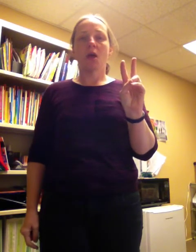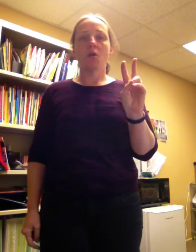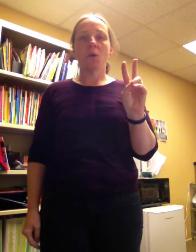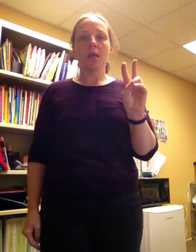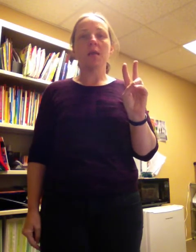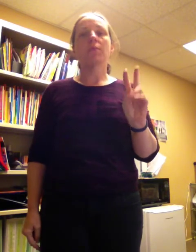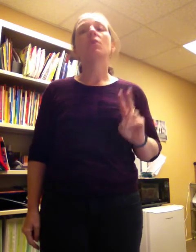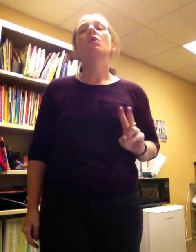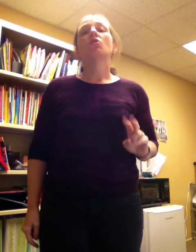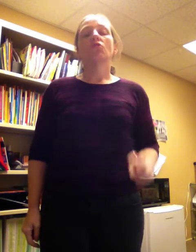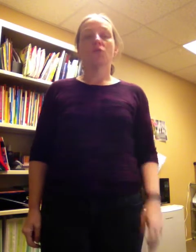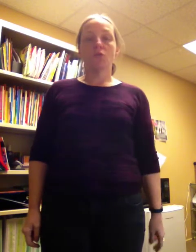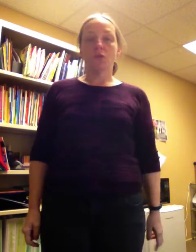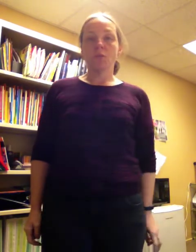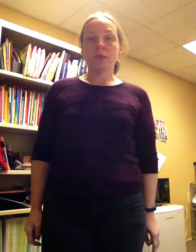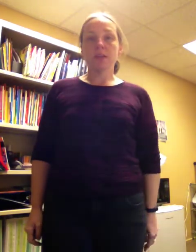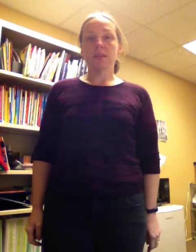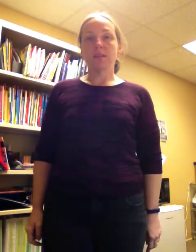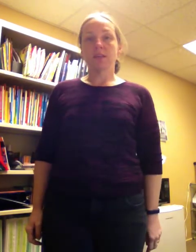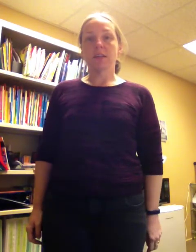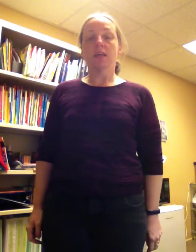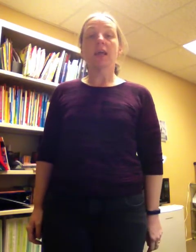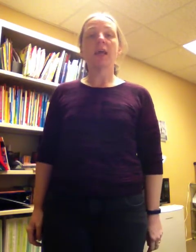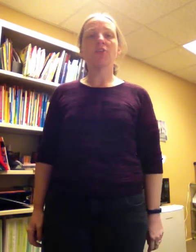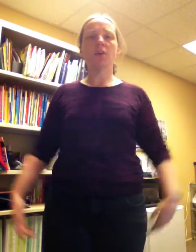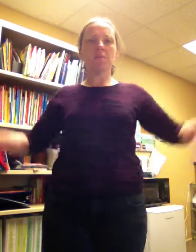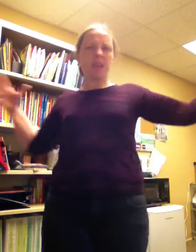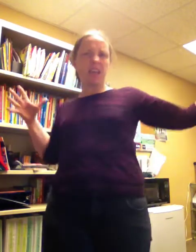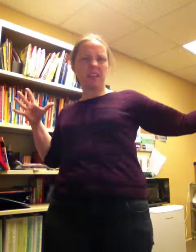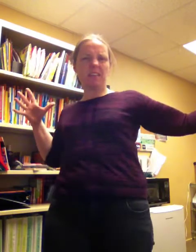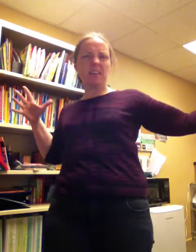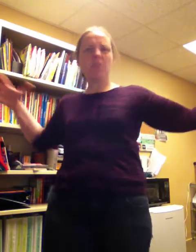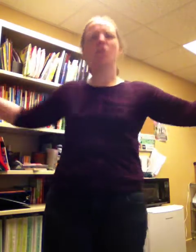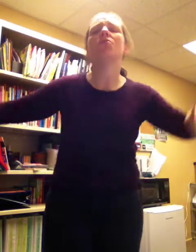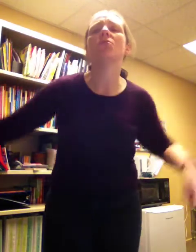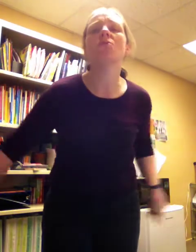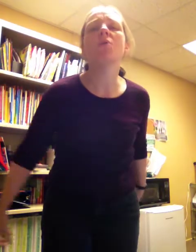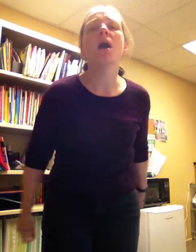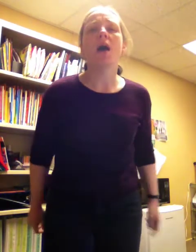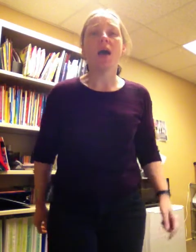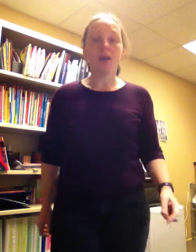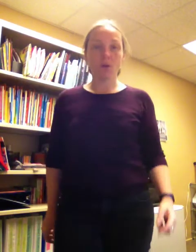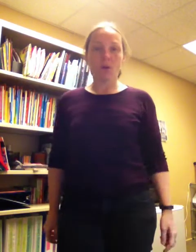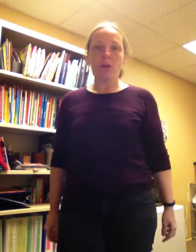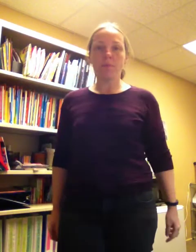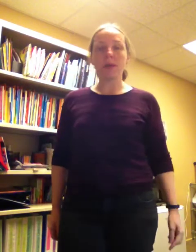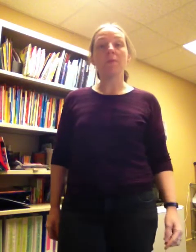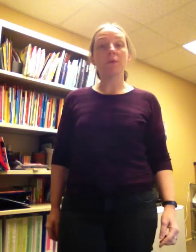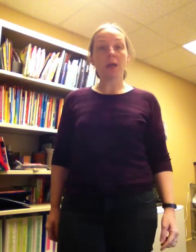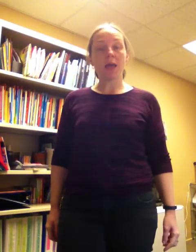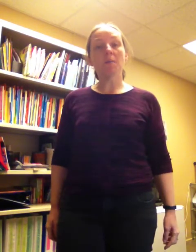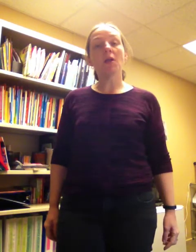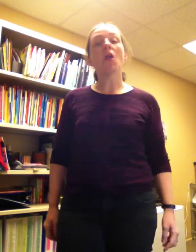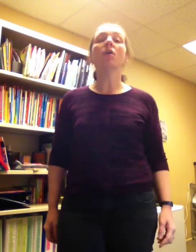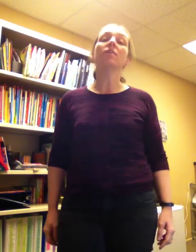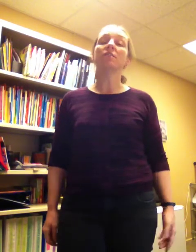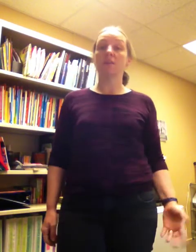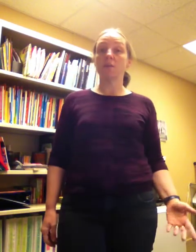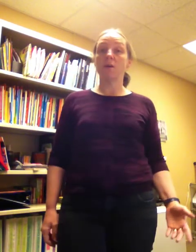Are you ready? Two gorillas in a cage, the biggest in the zoo, and all the people came along to see what